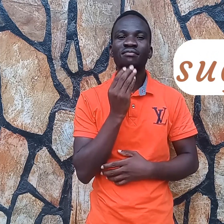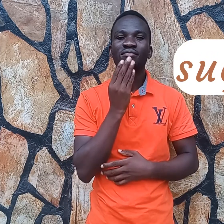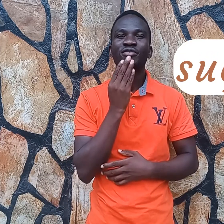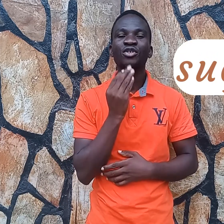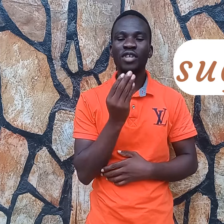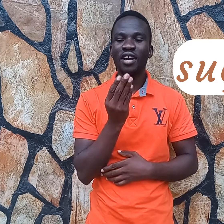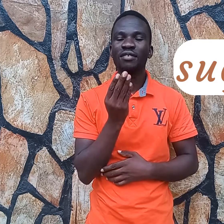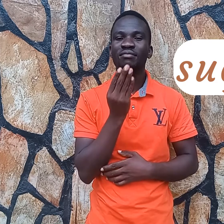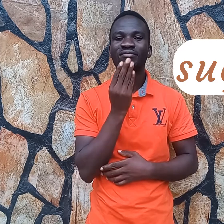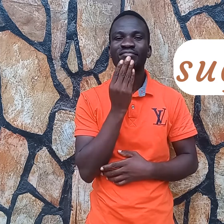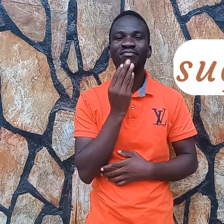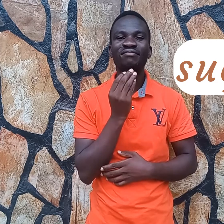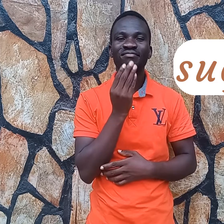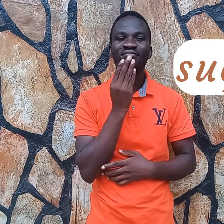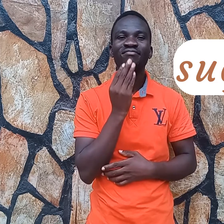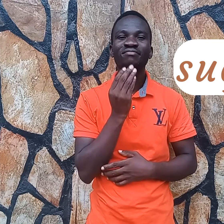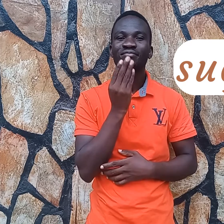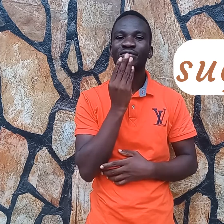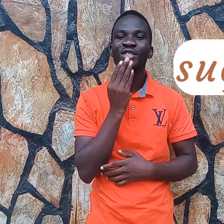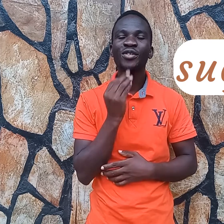sugar sugar